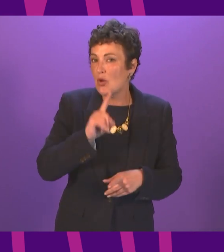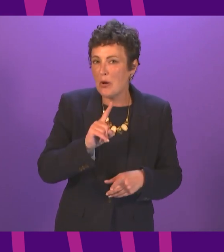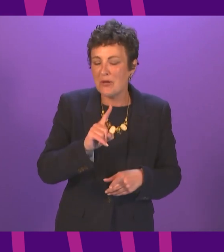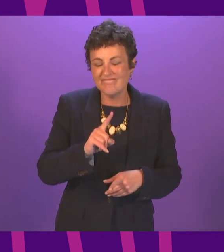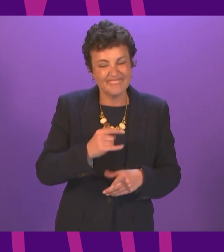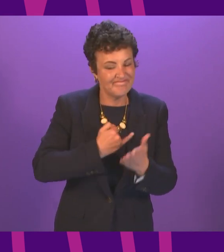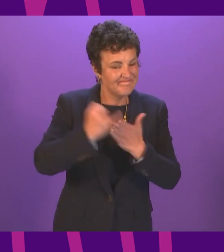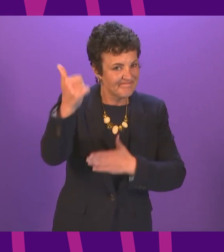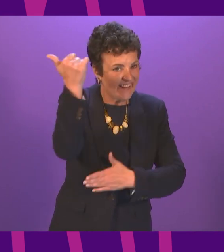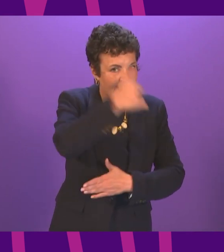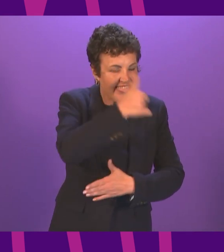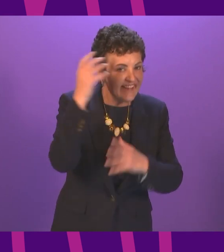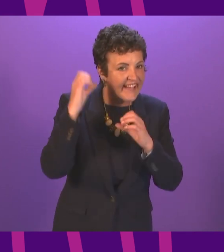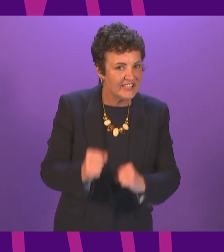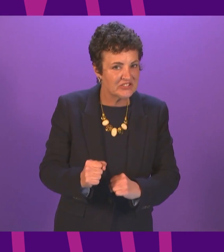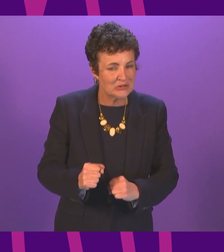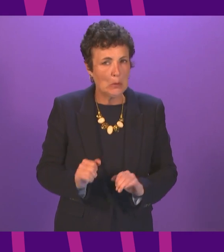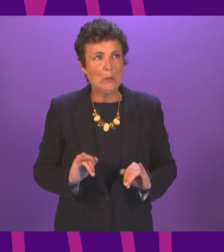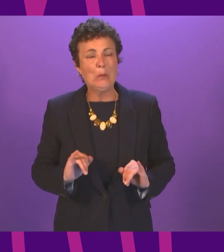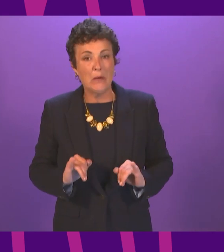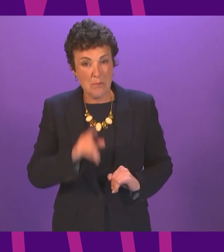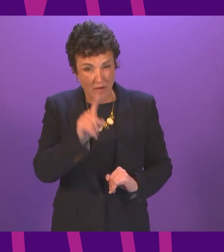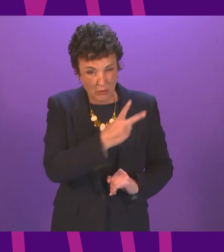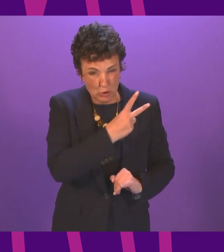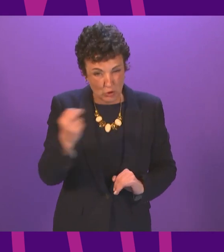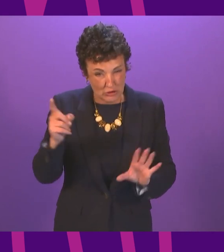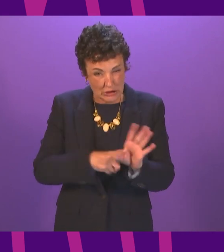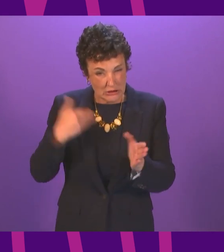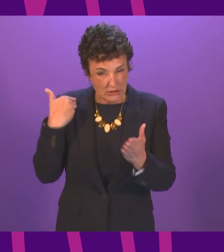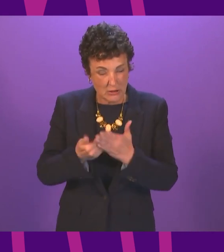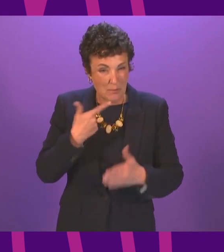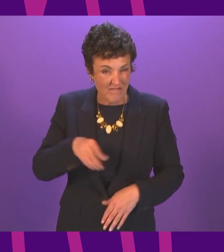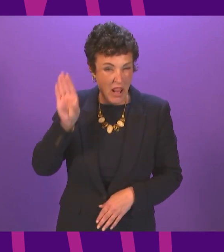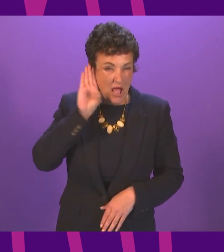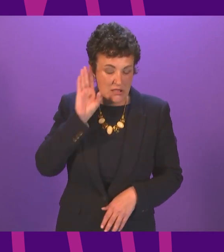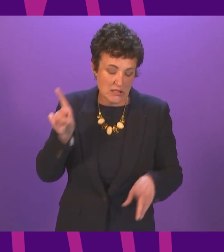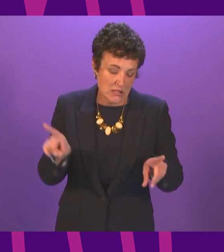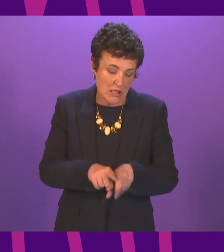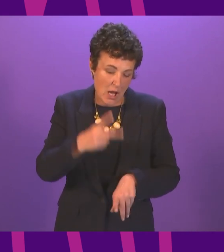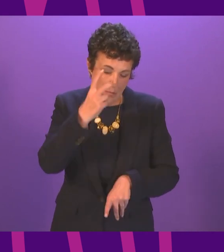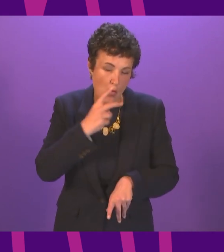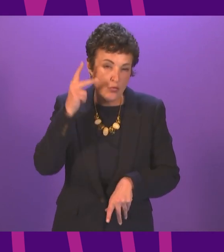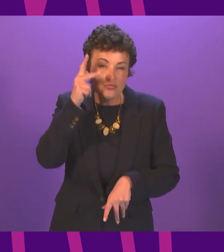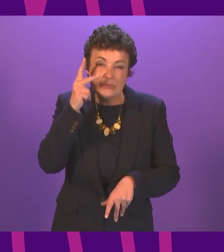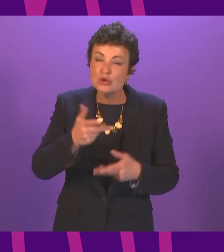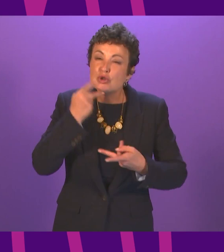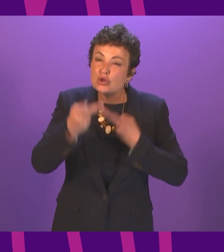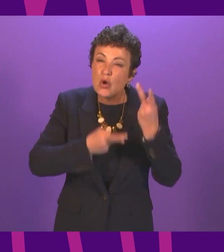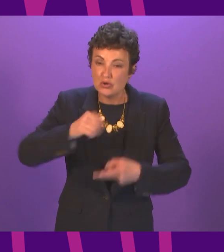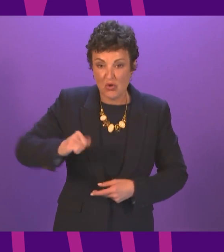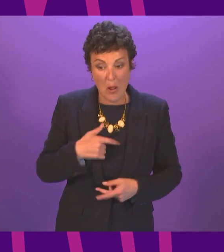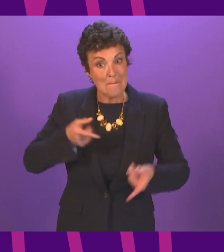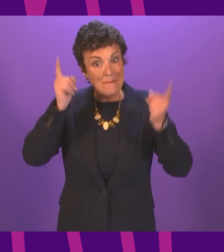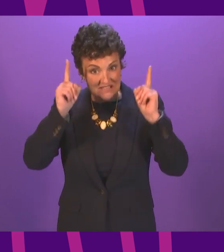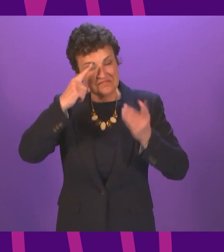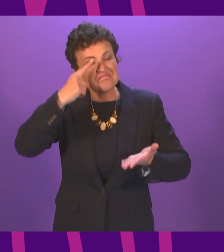-Catholic hatred strong words but for 200 years we have listened to the same old songs in Scotland ministers have now